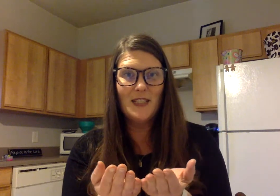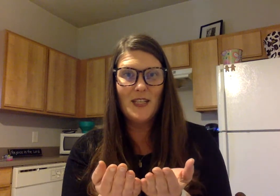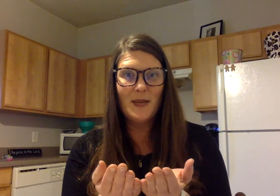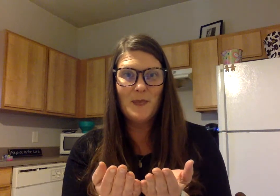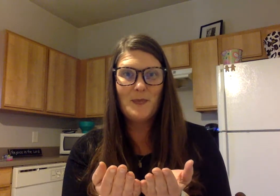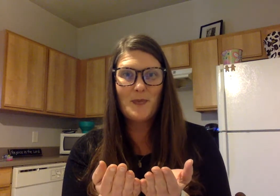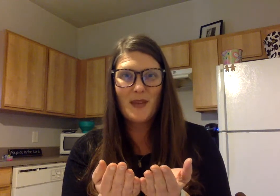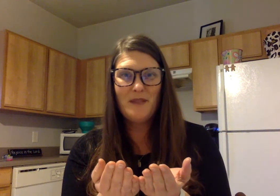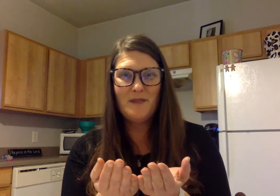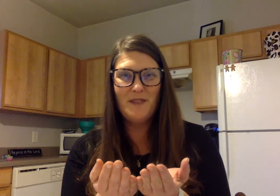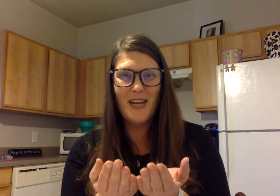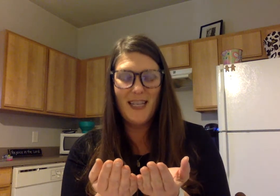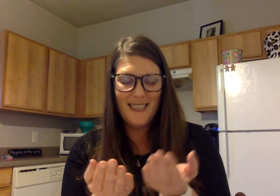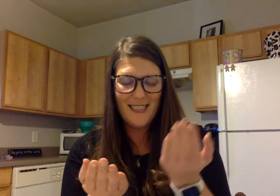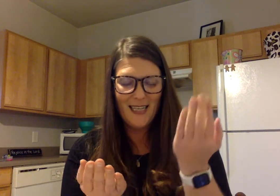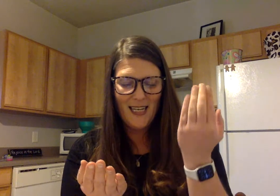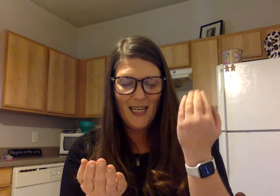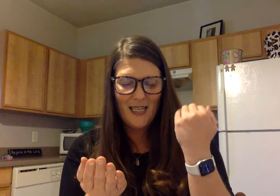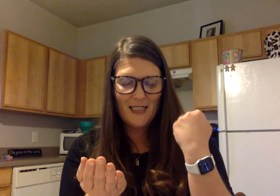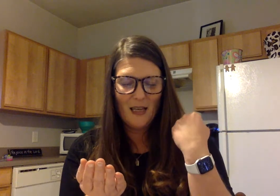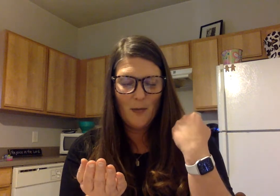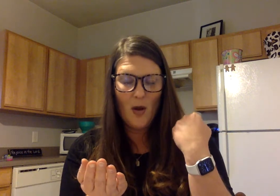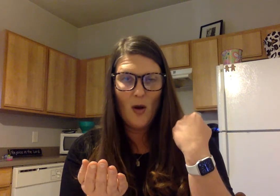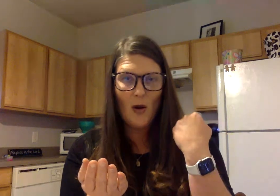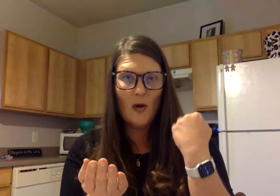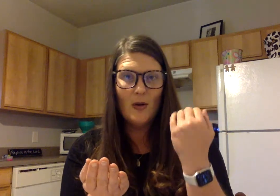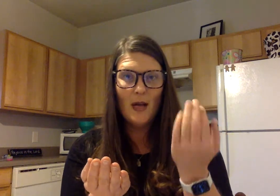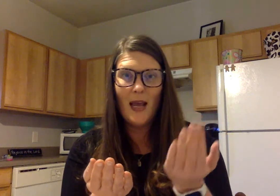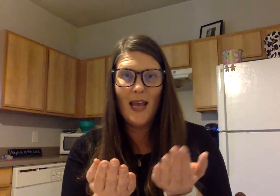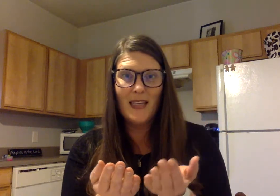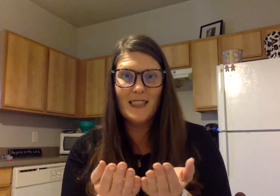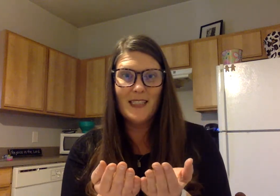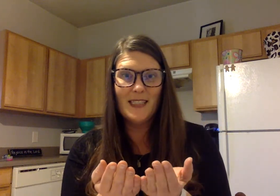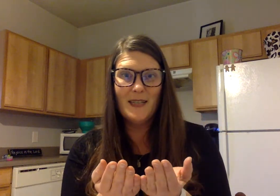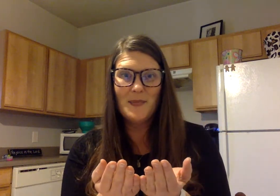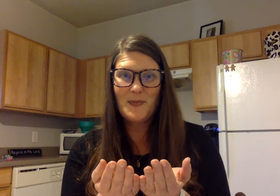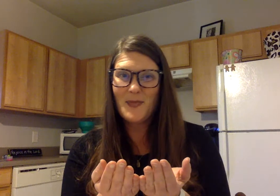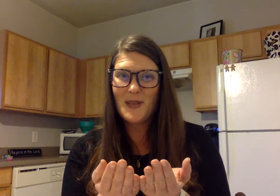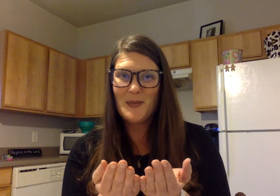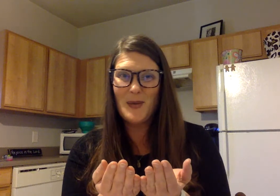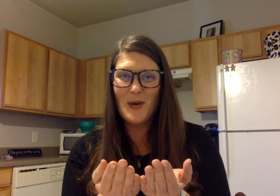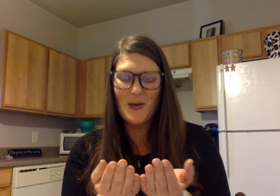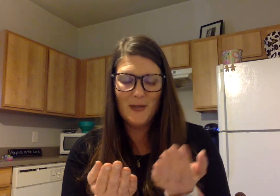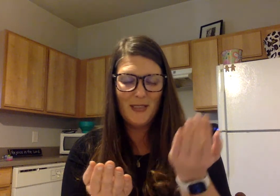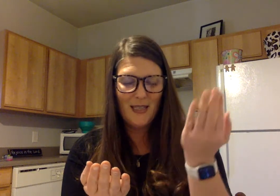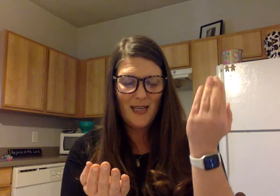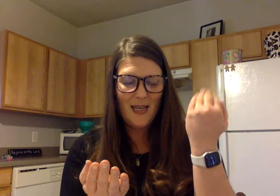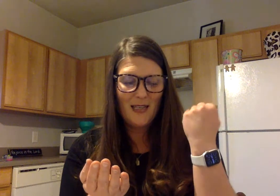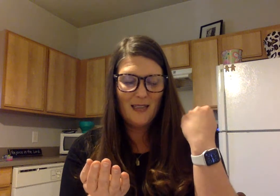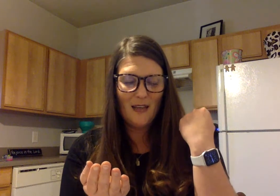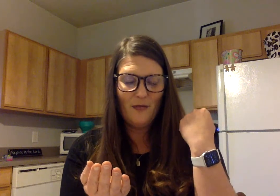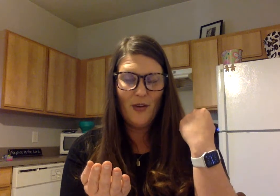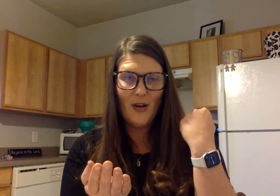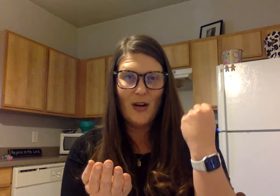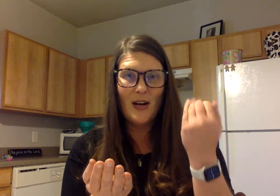add d, find, say pawl, add z, paws, say fur,